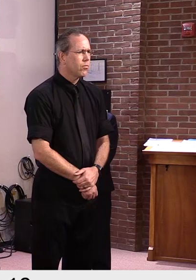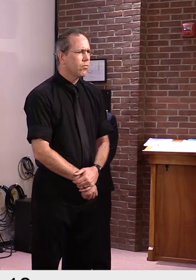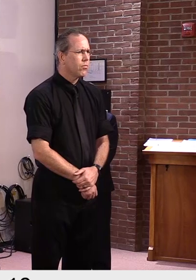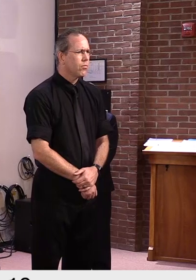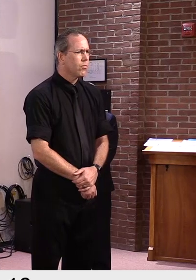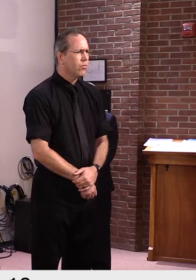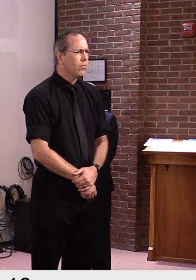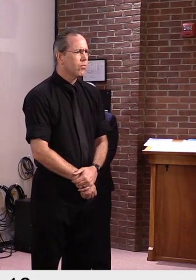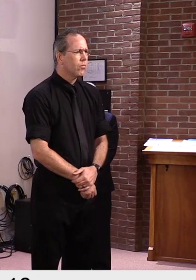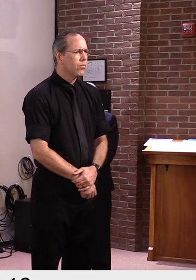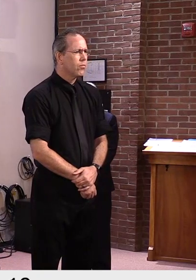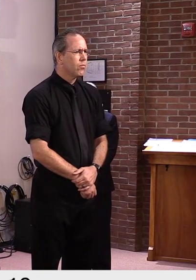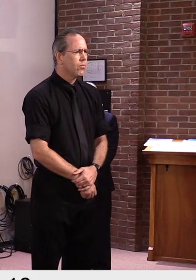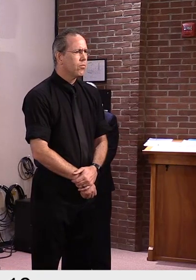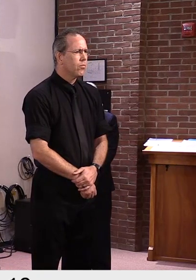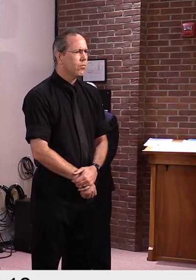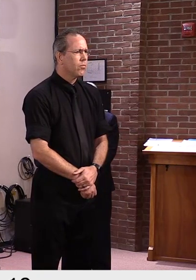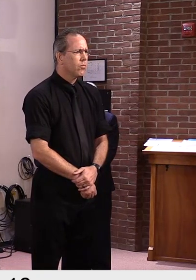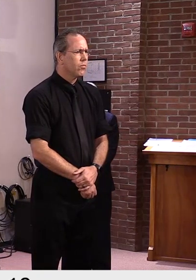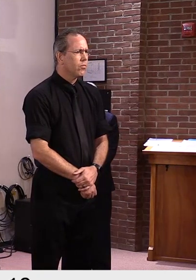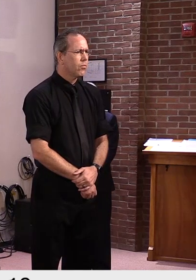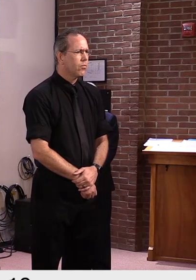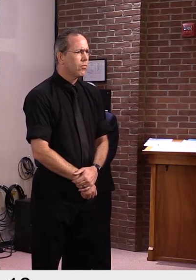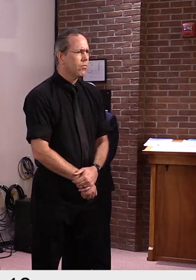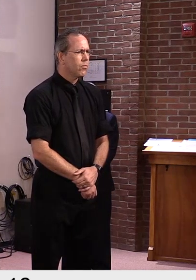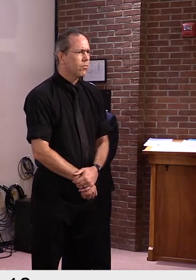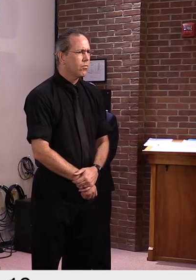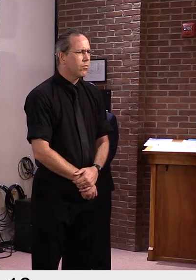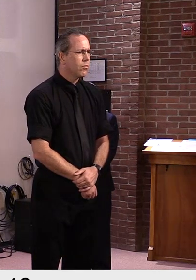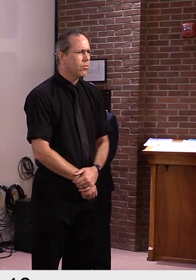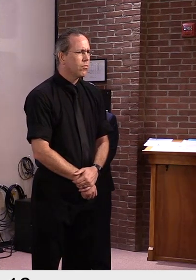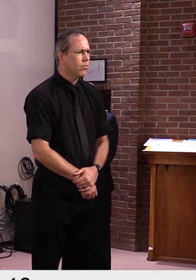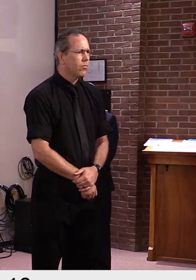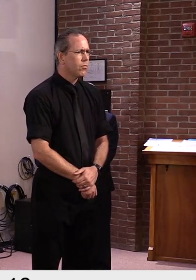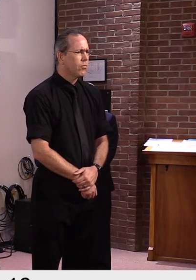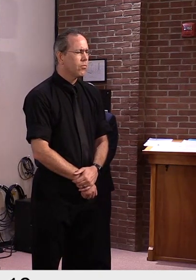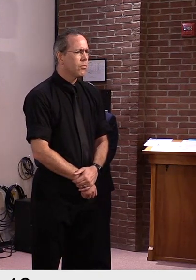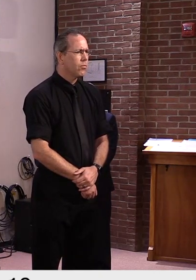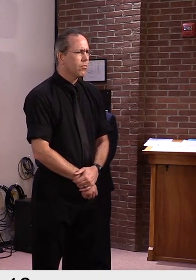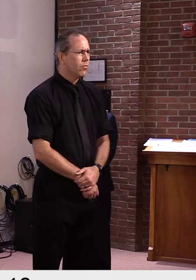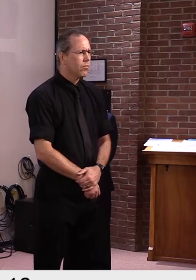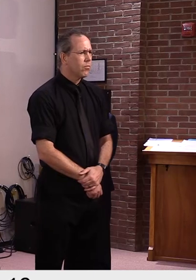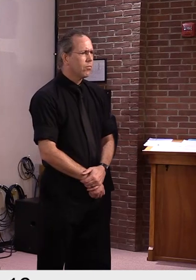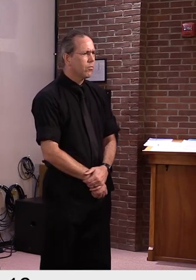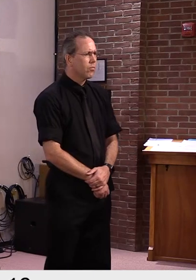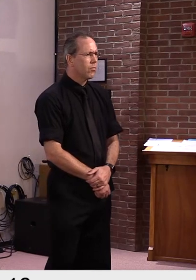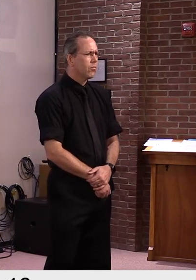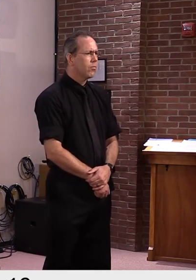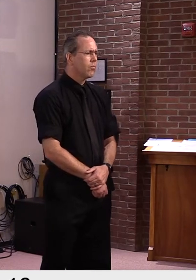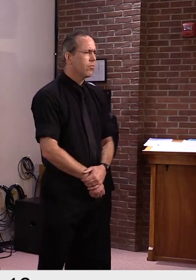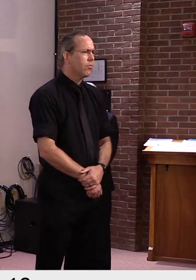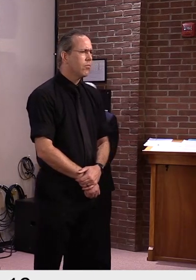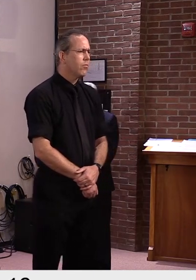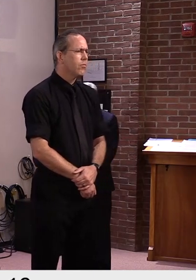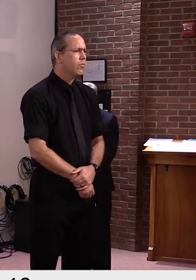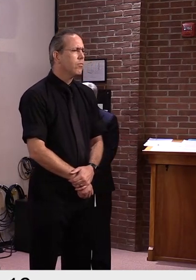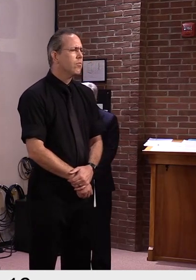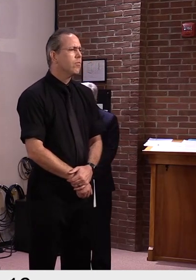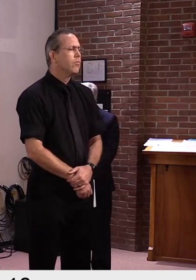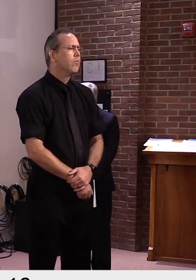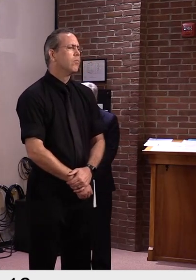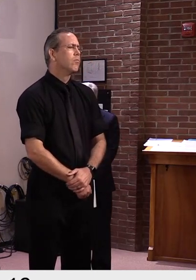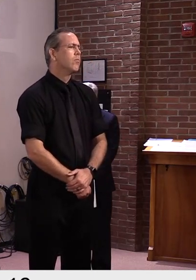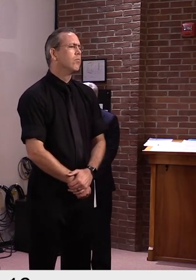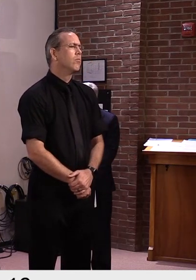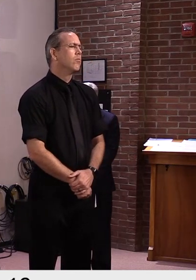try and figure out what they should spend. I'm trying to figure out whether there's any way that you could do that under your current, uh,